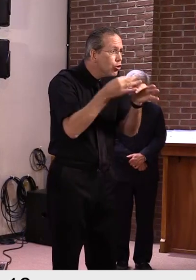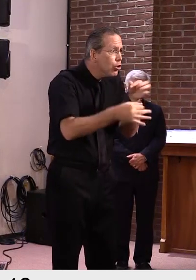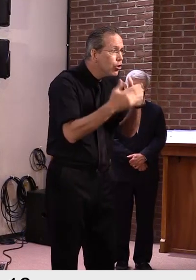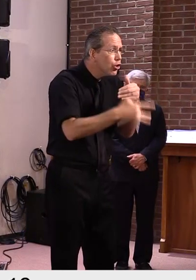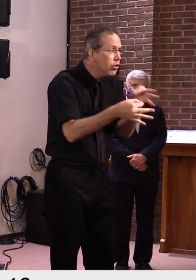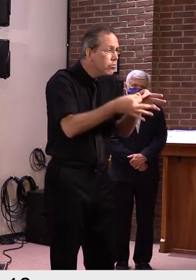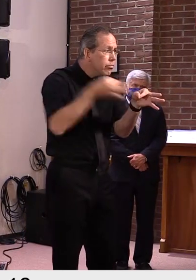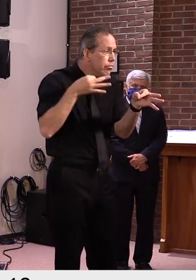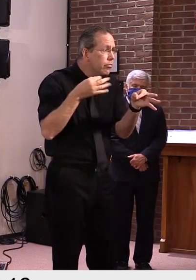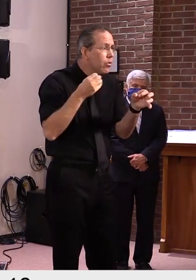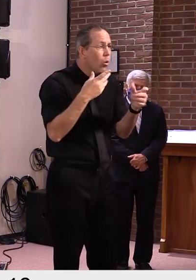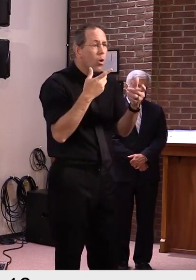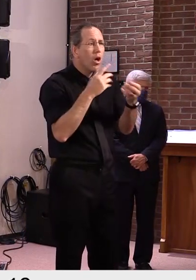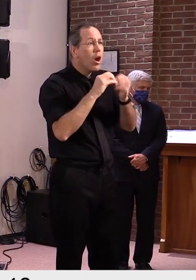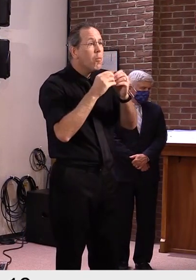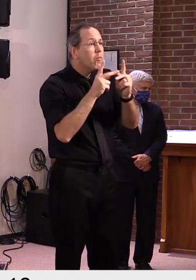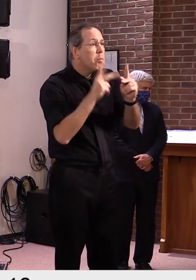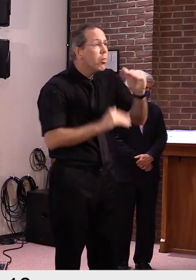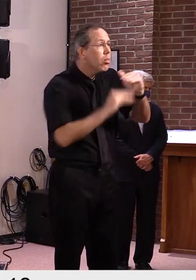Tim, Vermont Business Magazine.